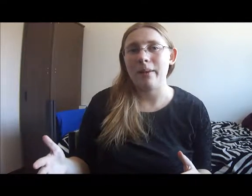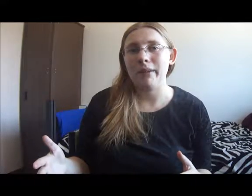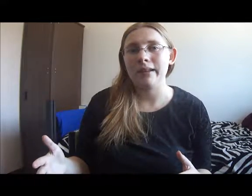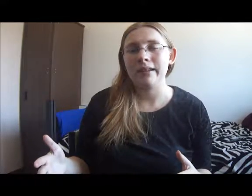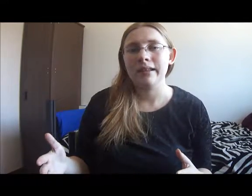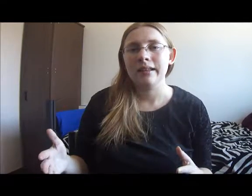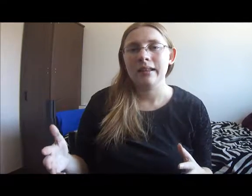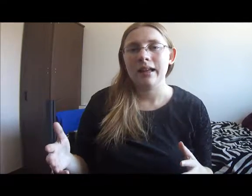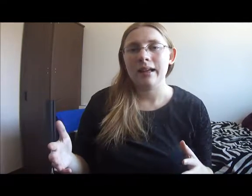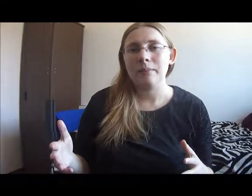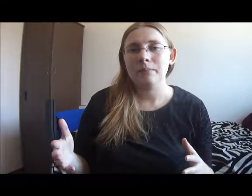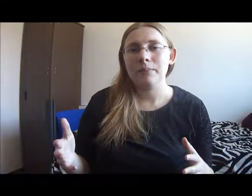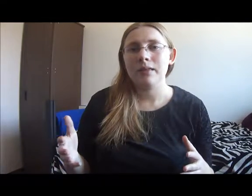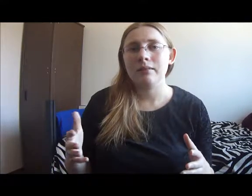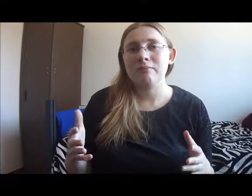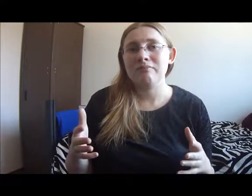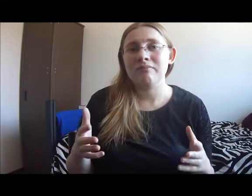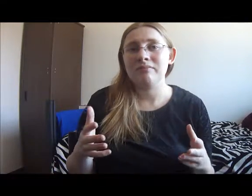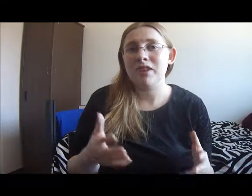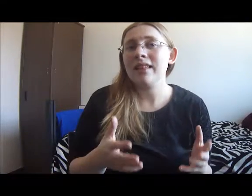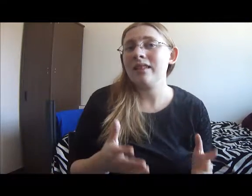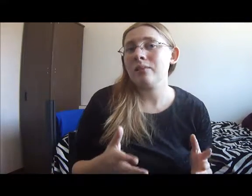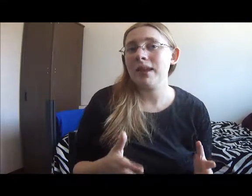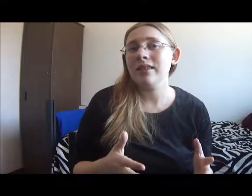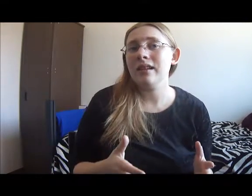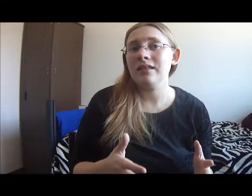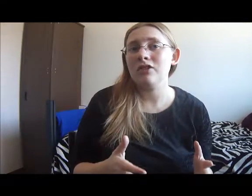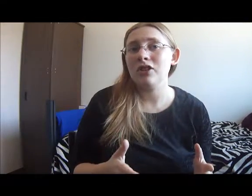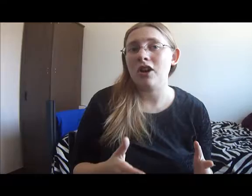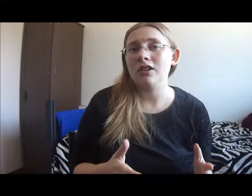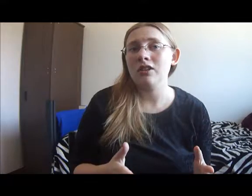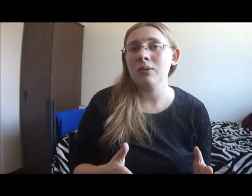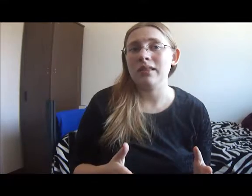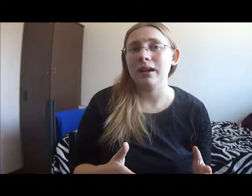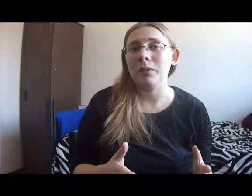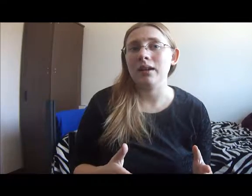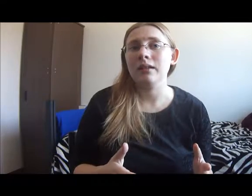happened. But Regulus made the decision not to do it that way.